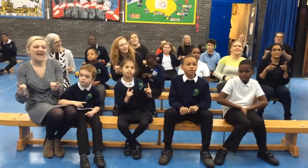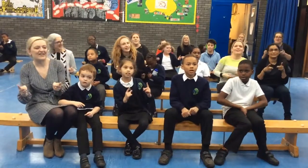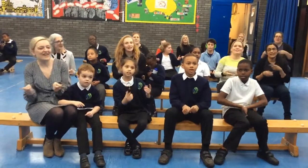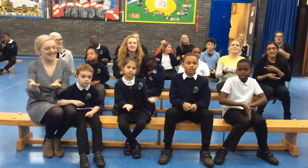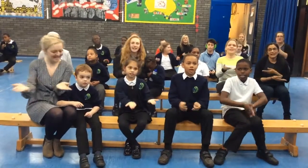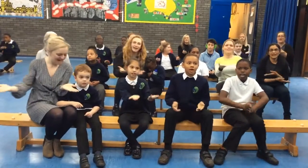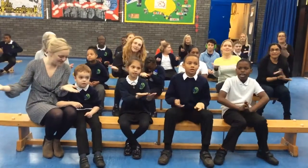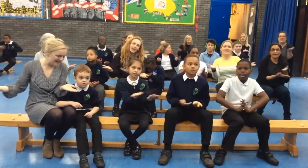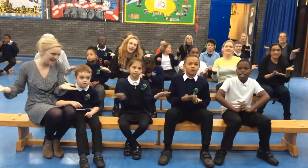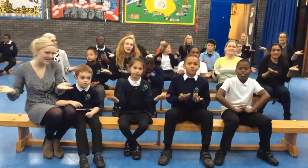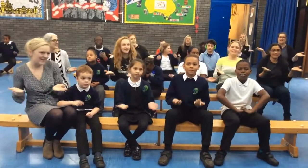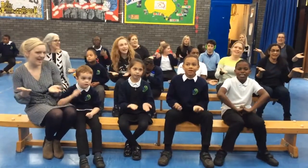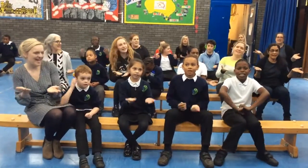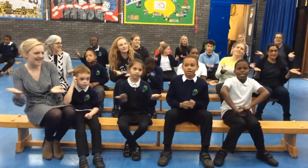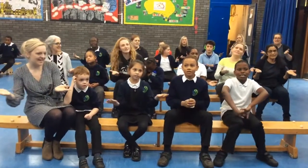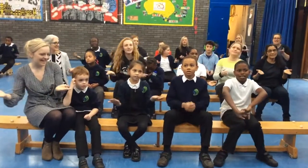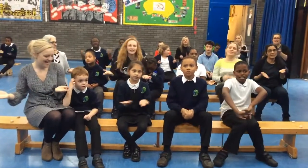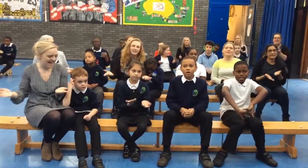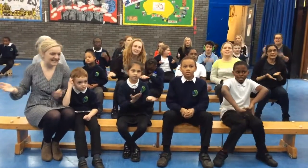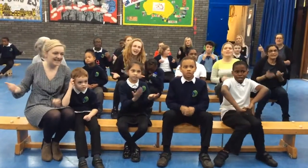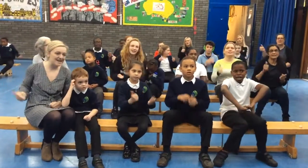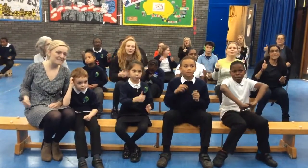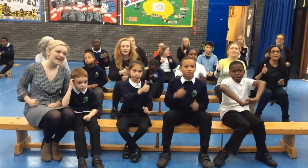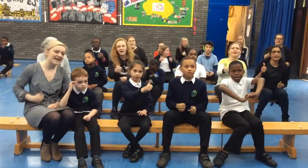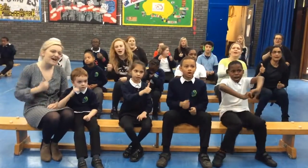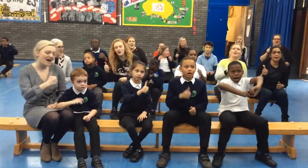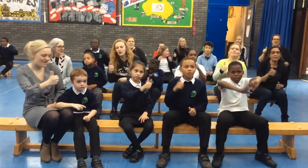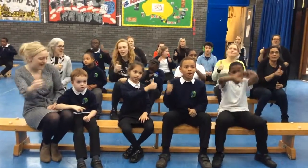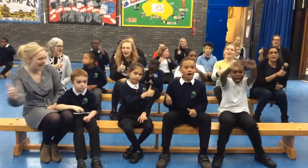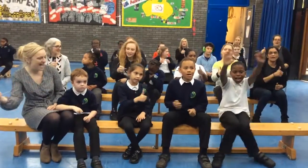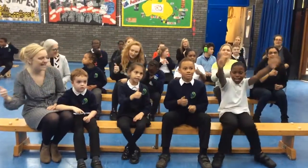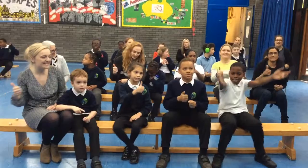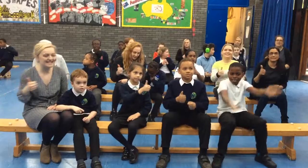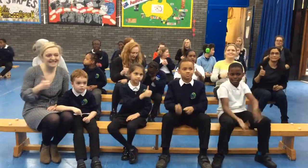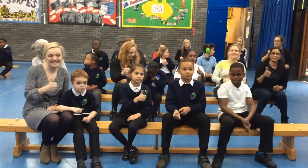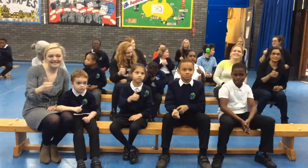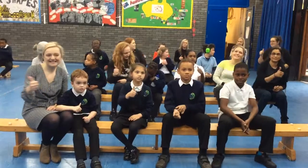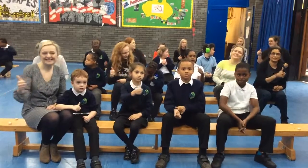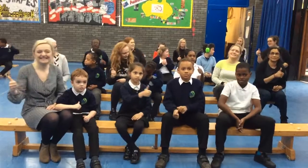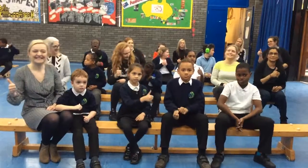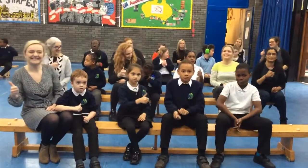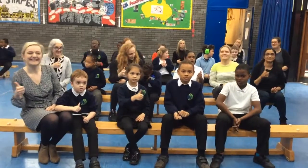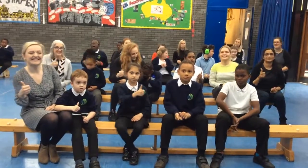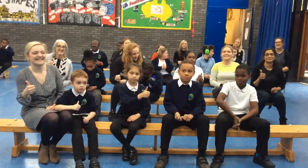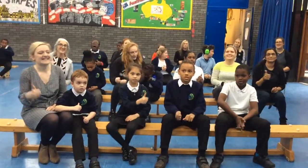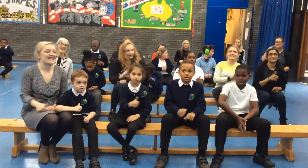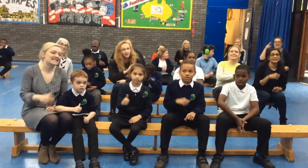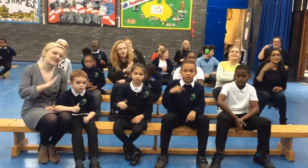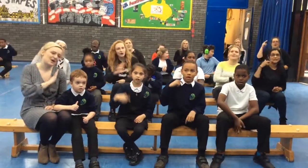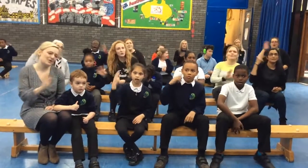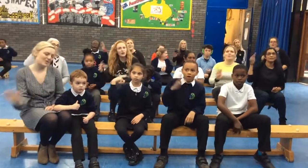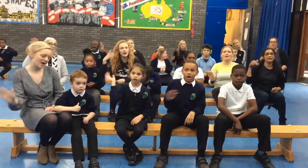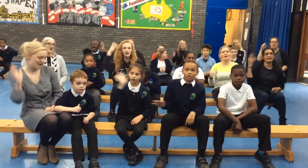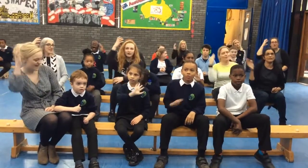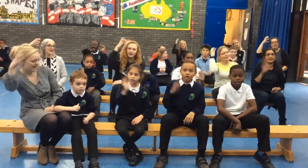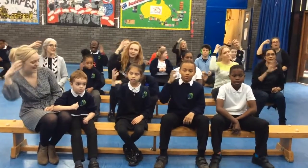Cause every little thing is gonna be alright So don't worry